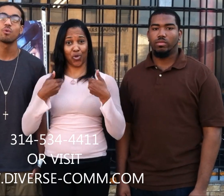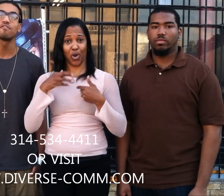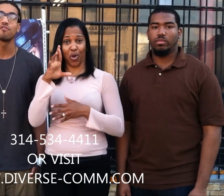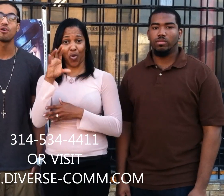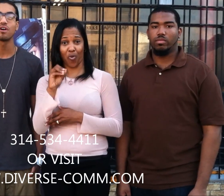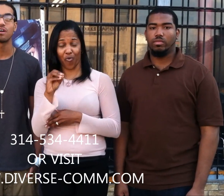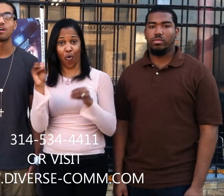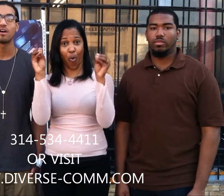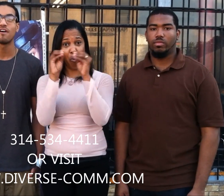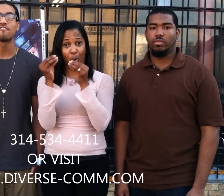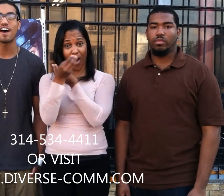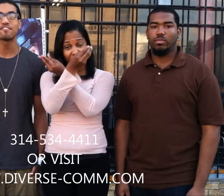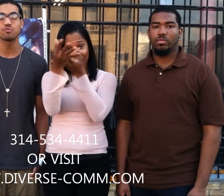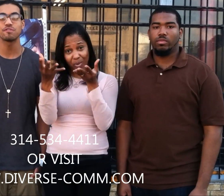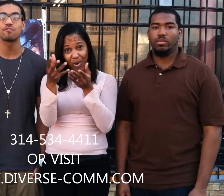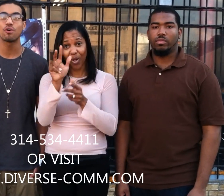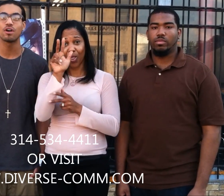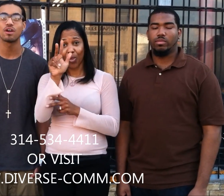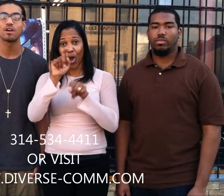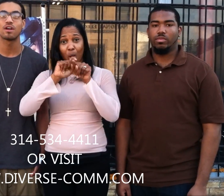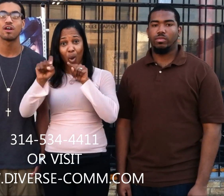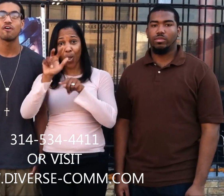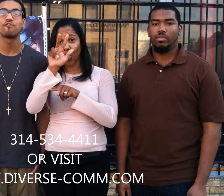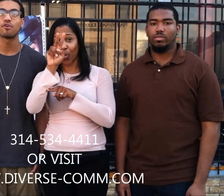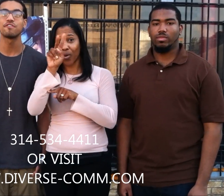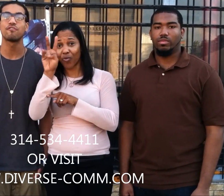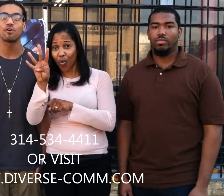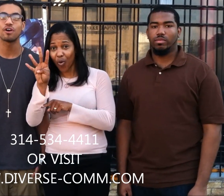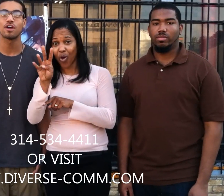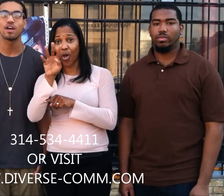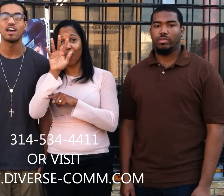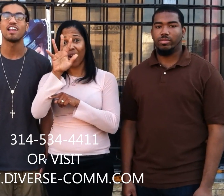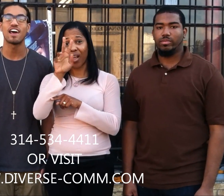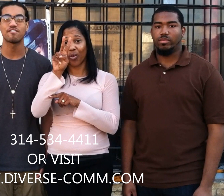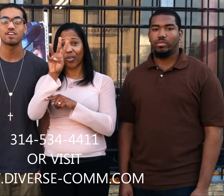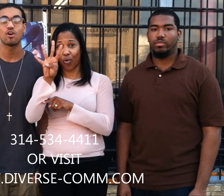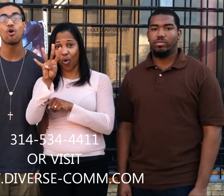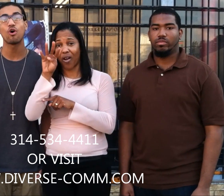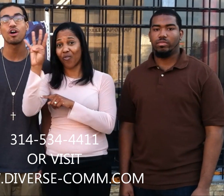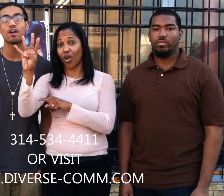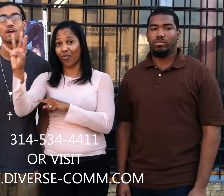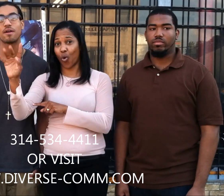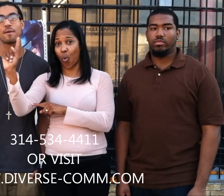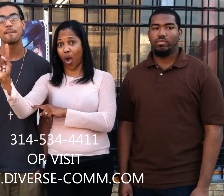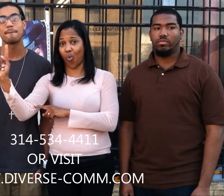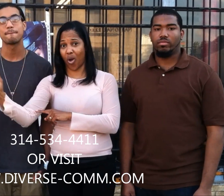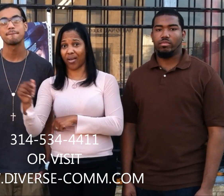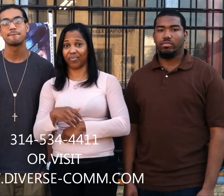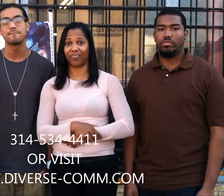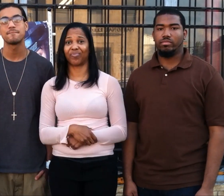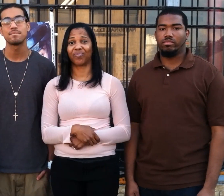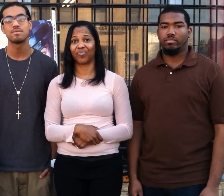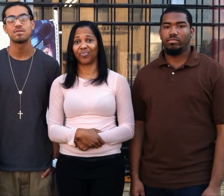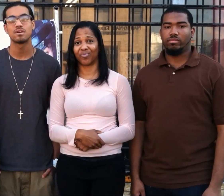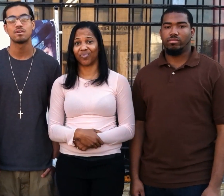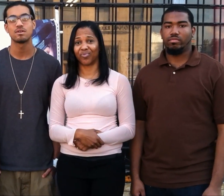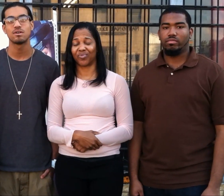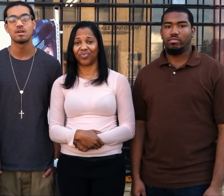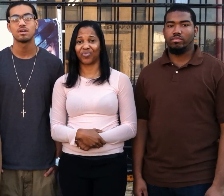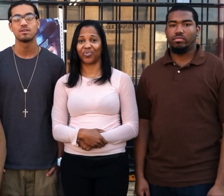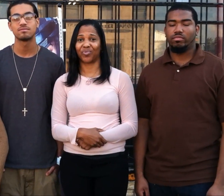call 314-534-4411 or www